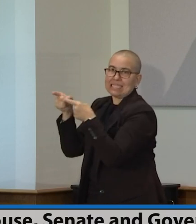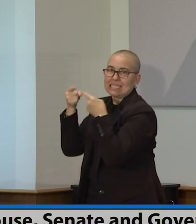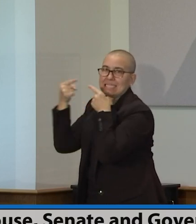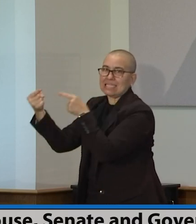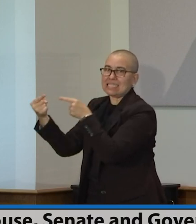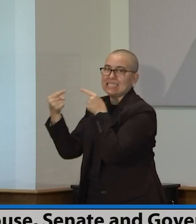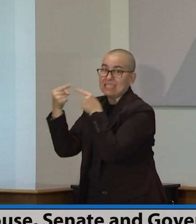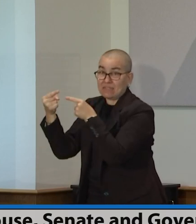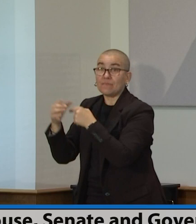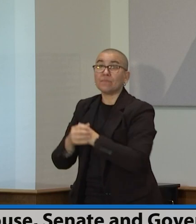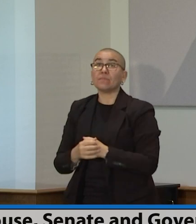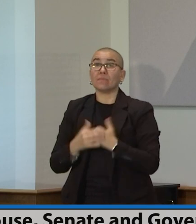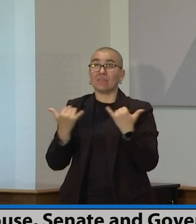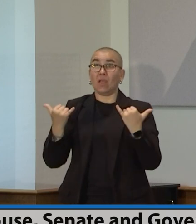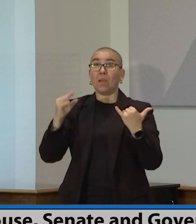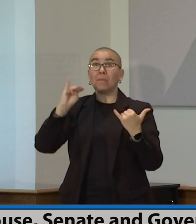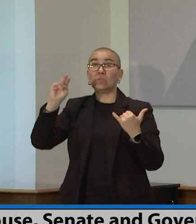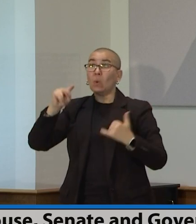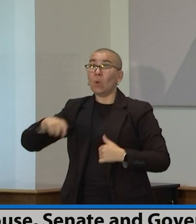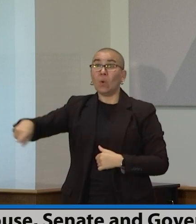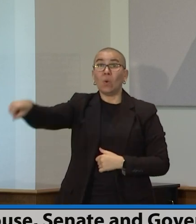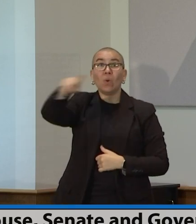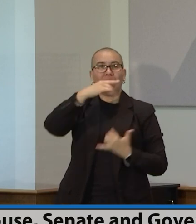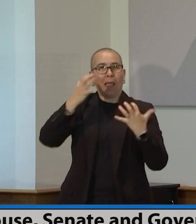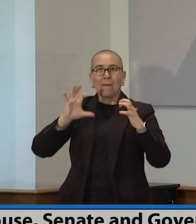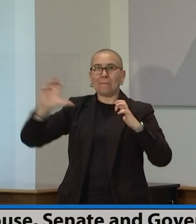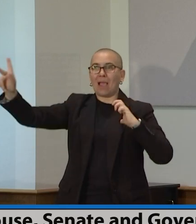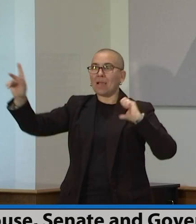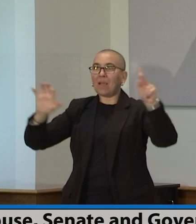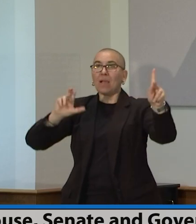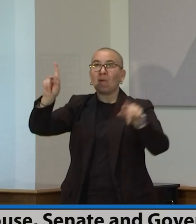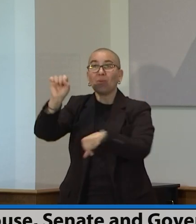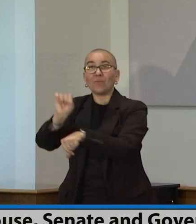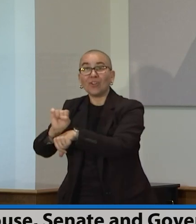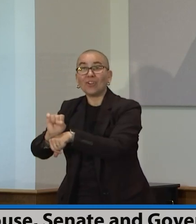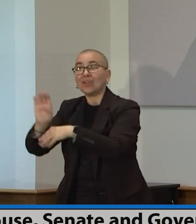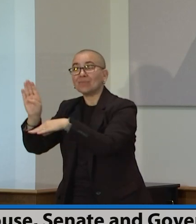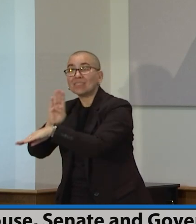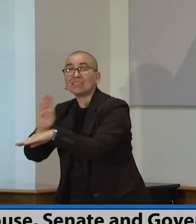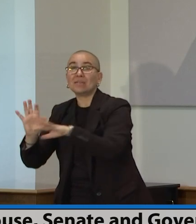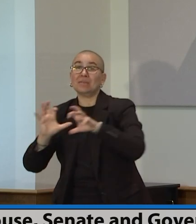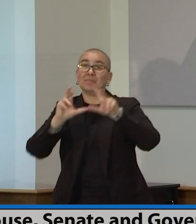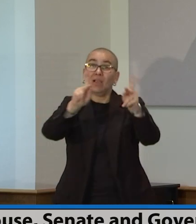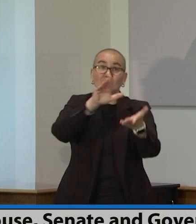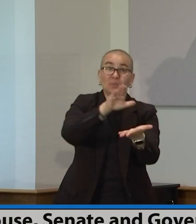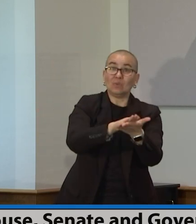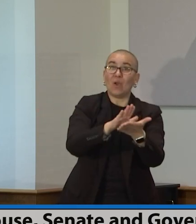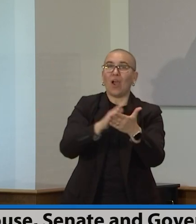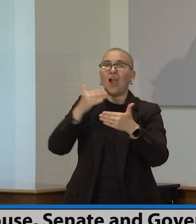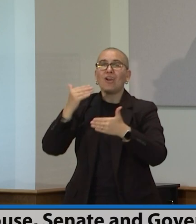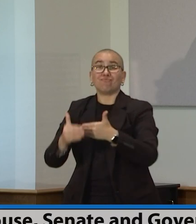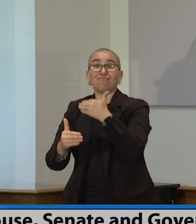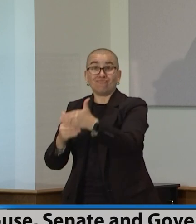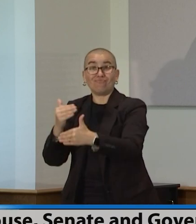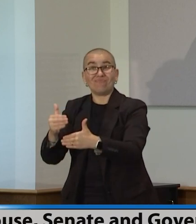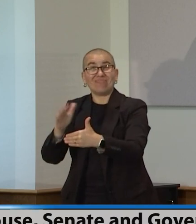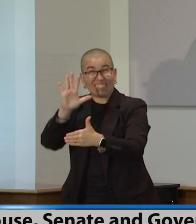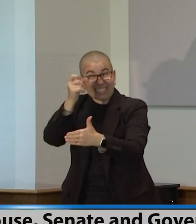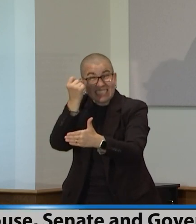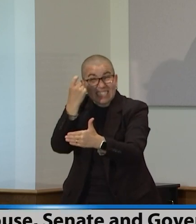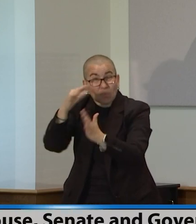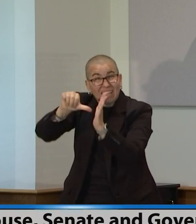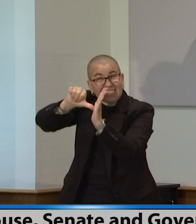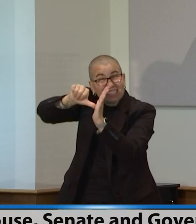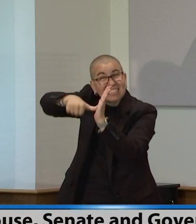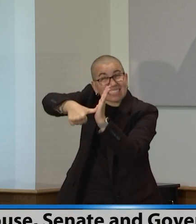are now back in all of their businesses, they're back in their schools, and we're moving forward. But there's recovery to be done. Part of this money, and you'll hear the leaders